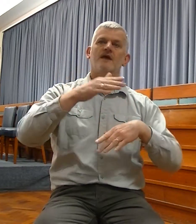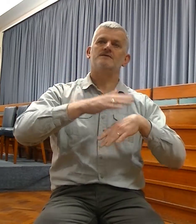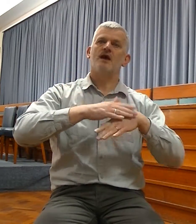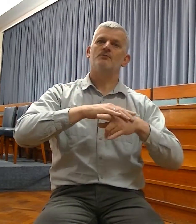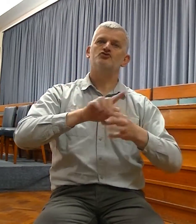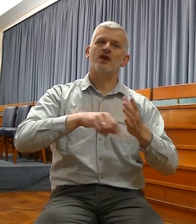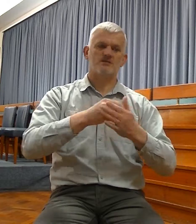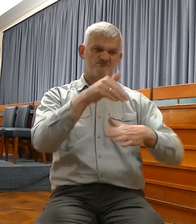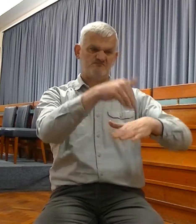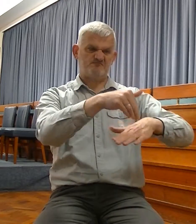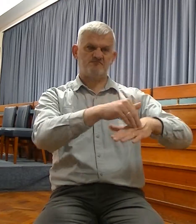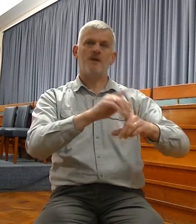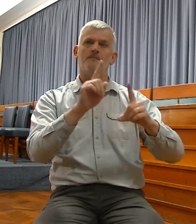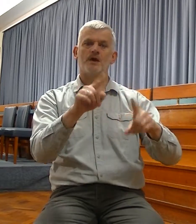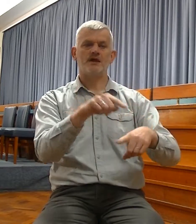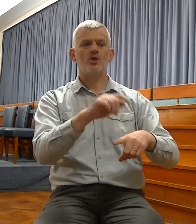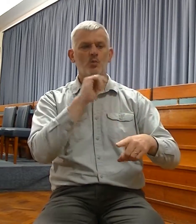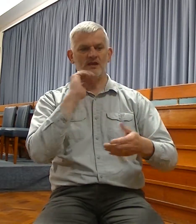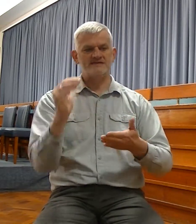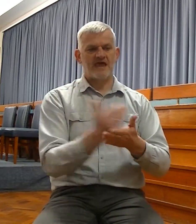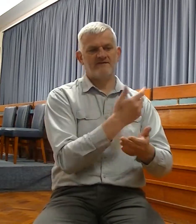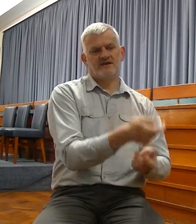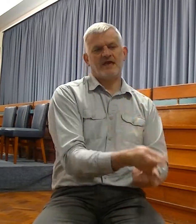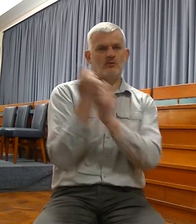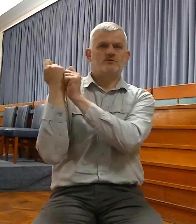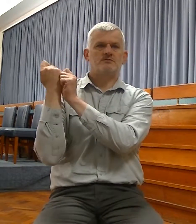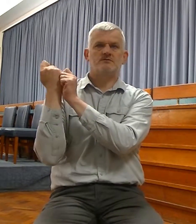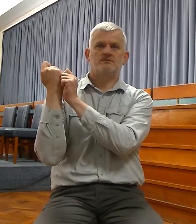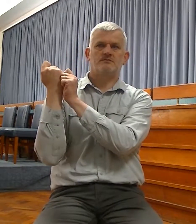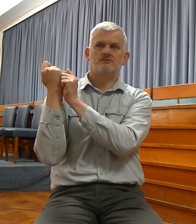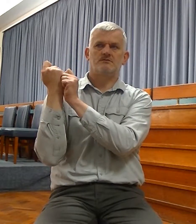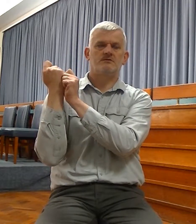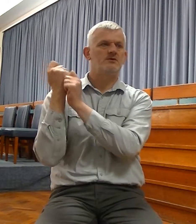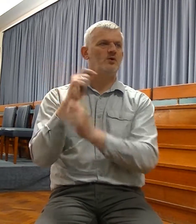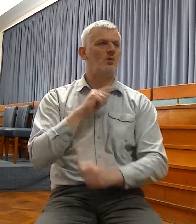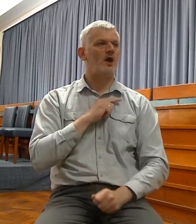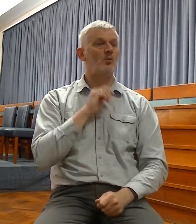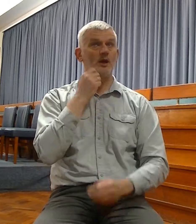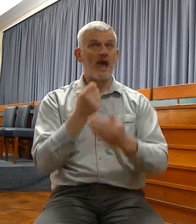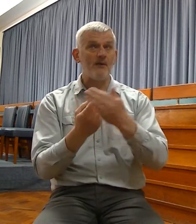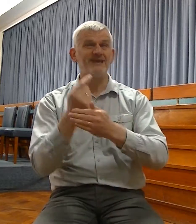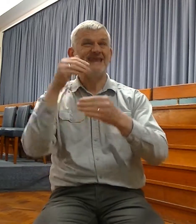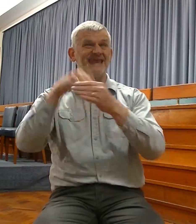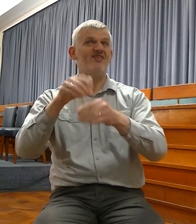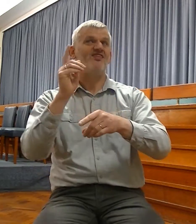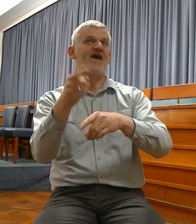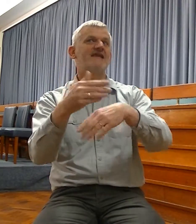shall be saved out of it. For it shall come to pass in that day, said the Lord of hosts,